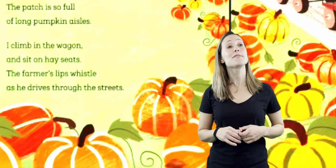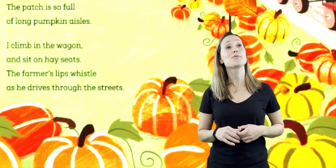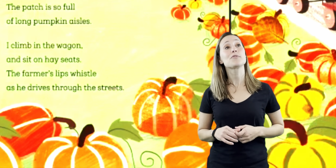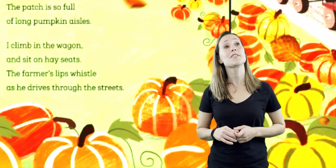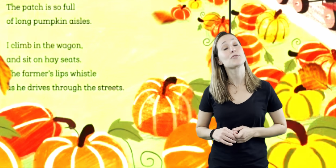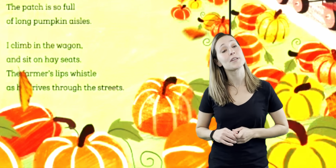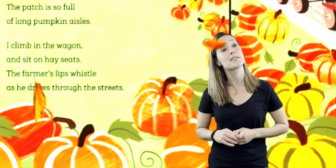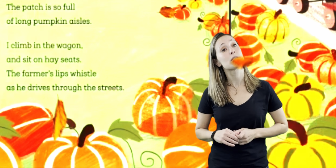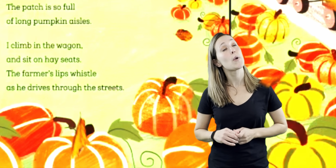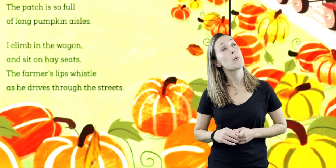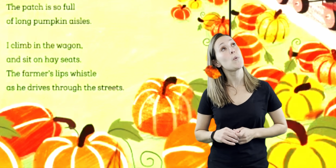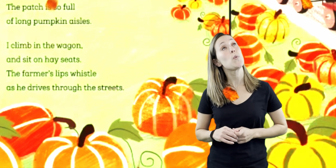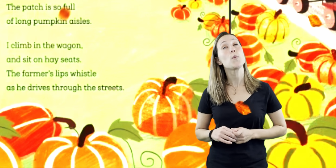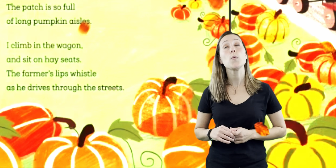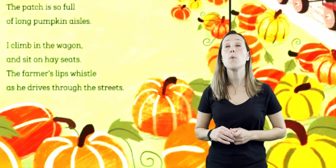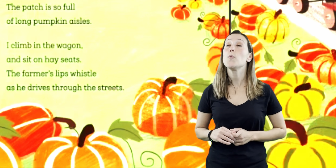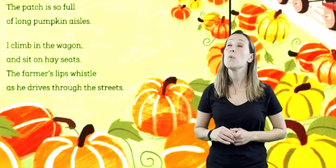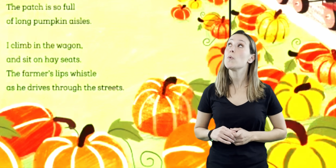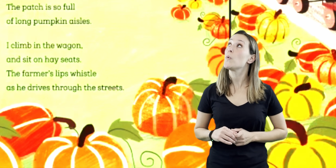he drives through the streets.